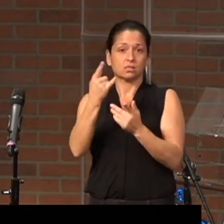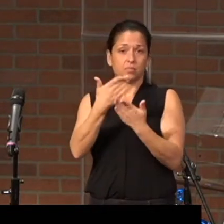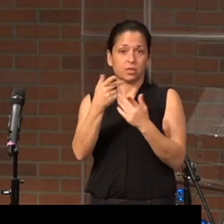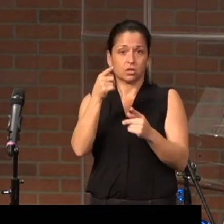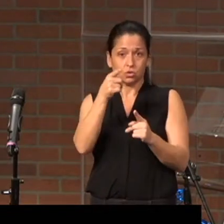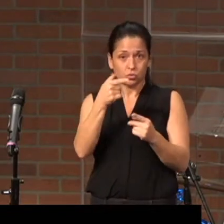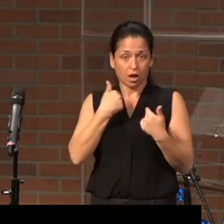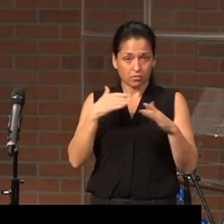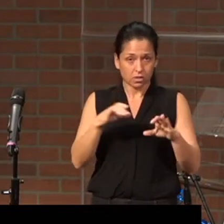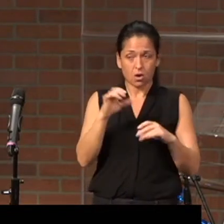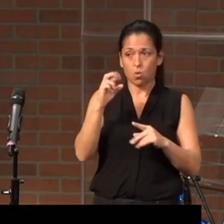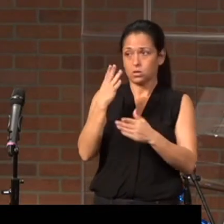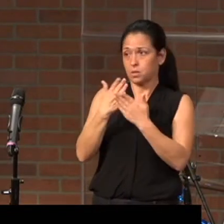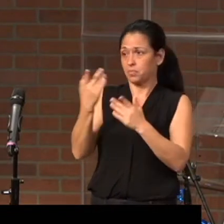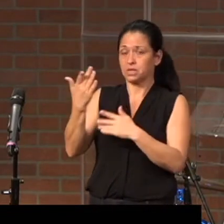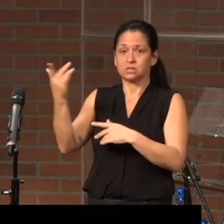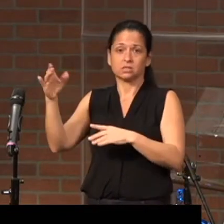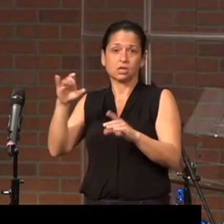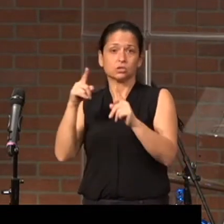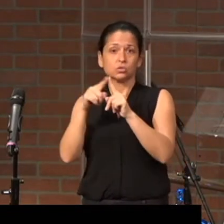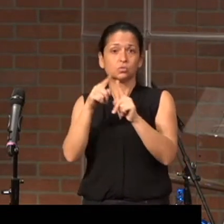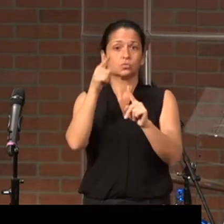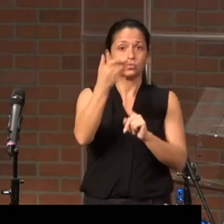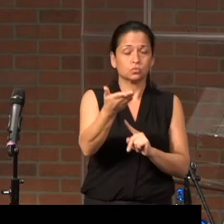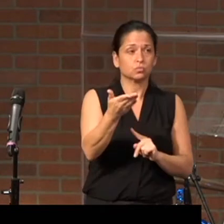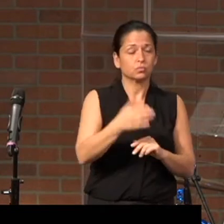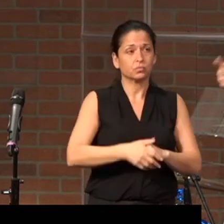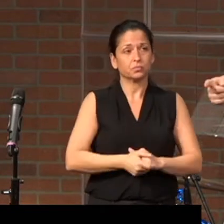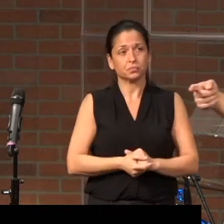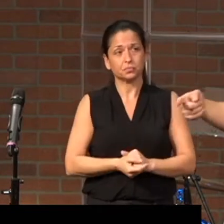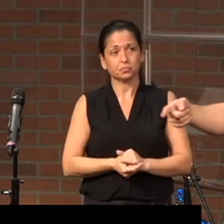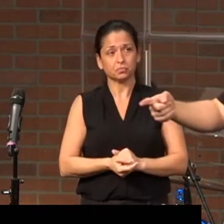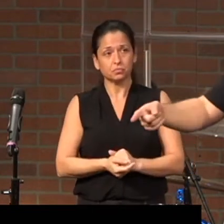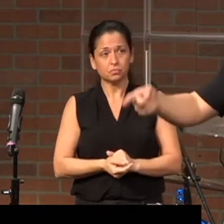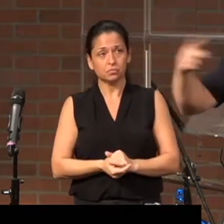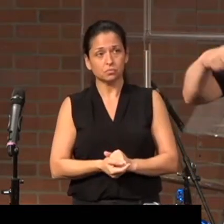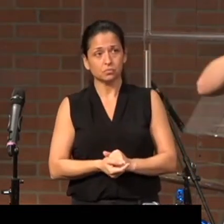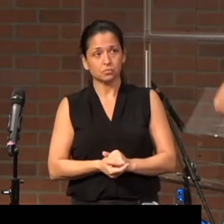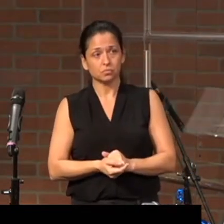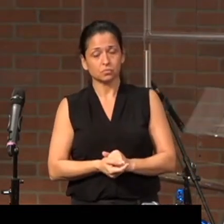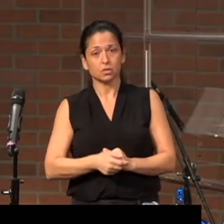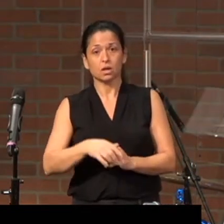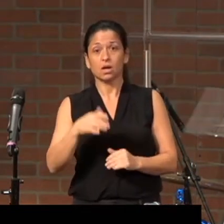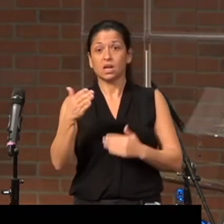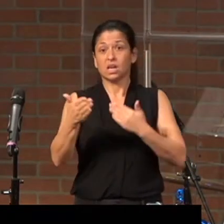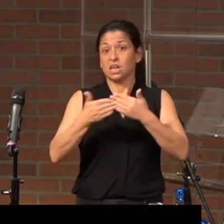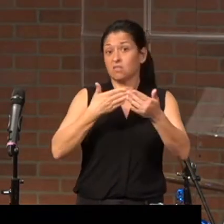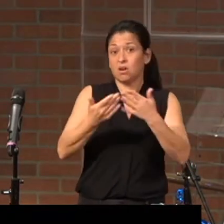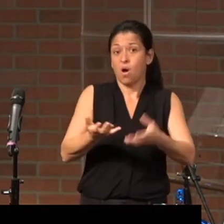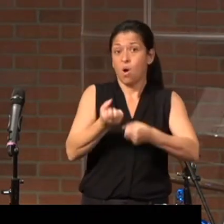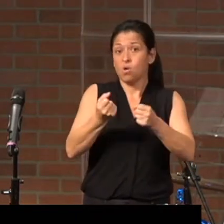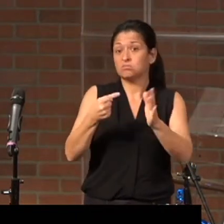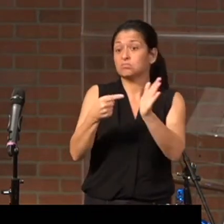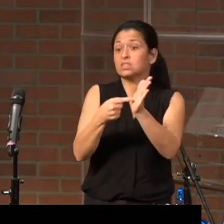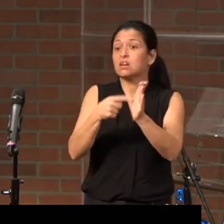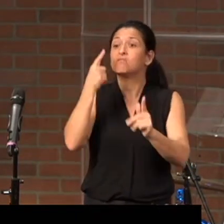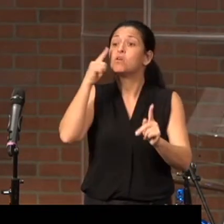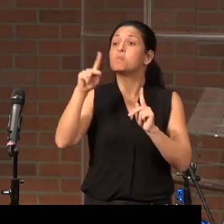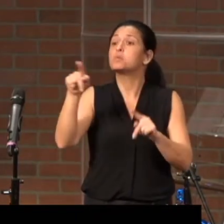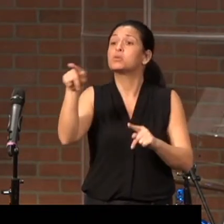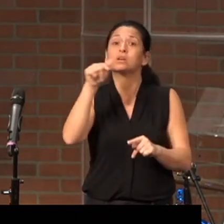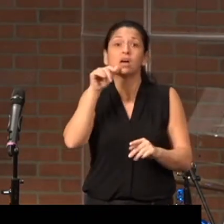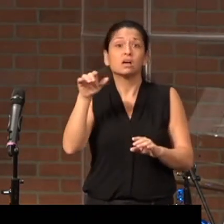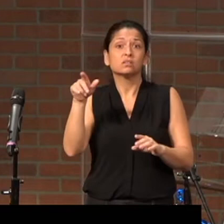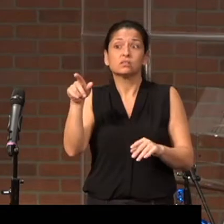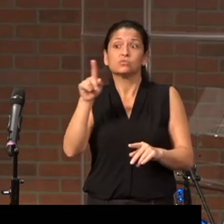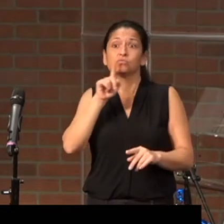one kind of got me. Something that they haven't done. Like, we can hold debts for people for things that they didn't do, much less the things that